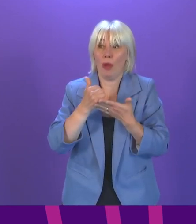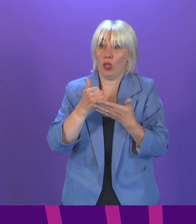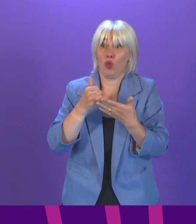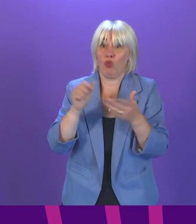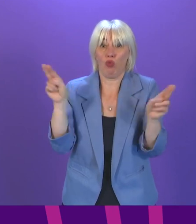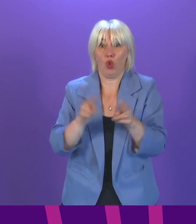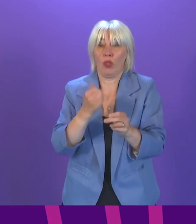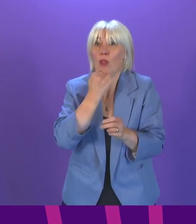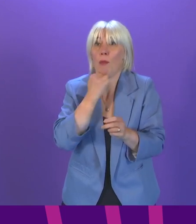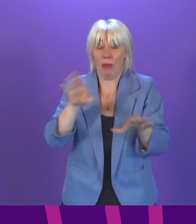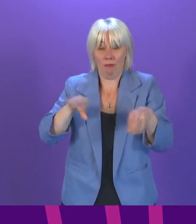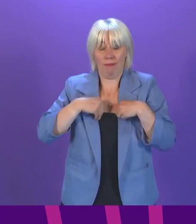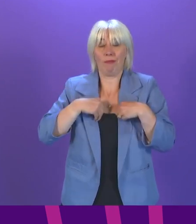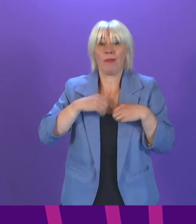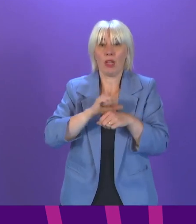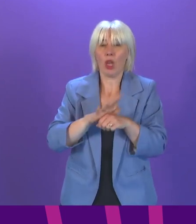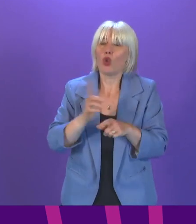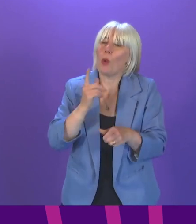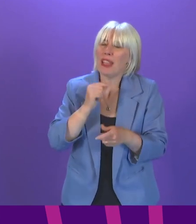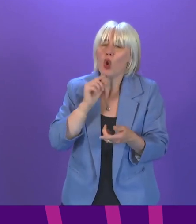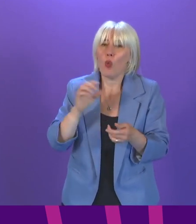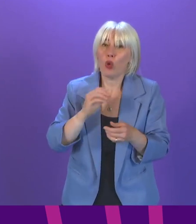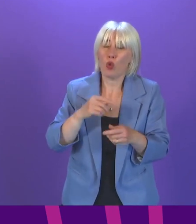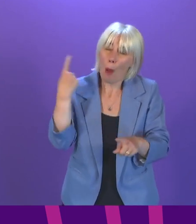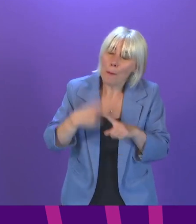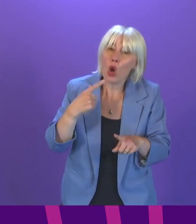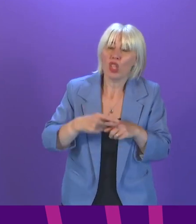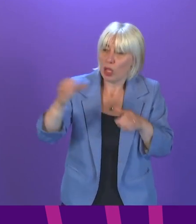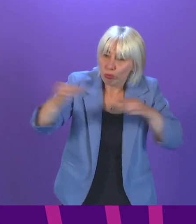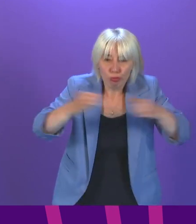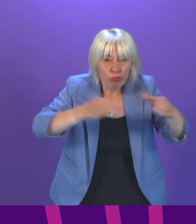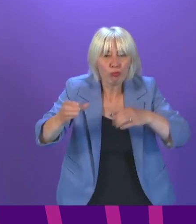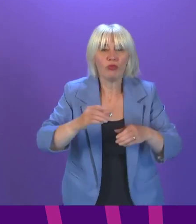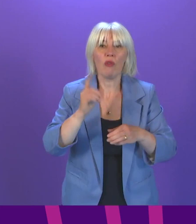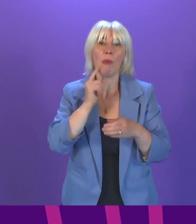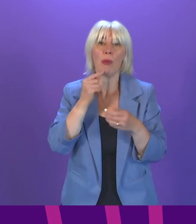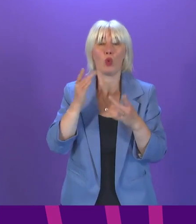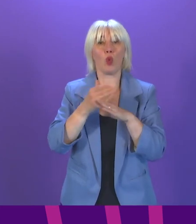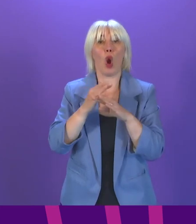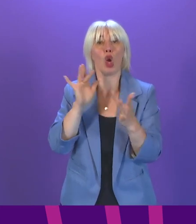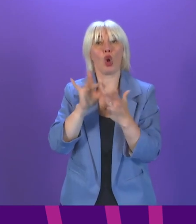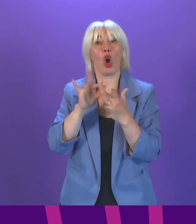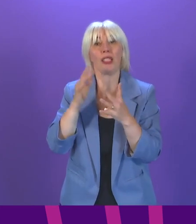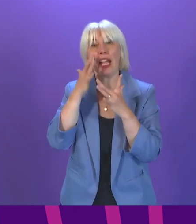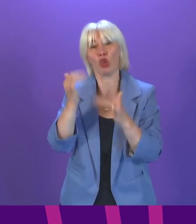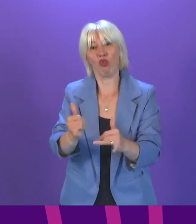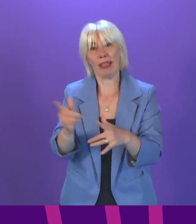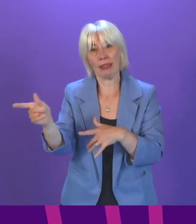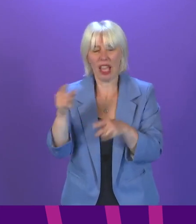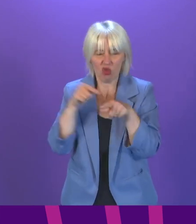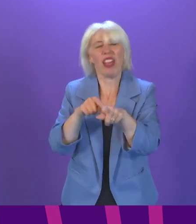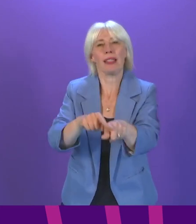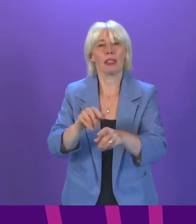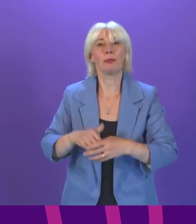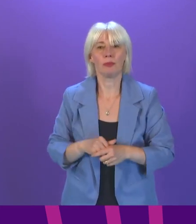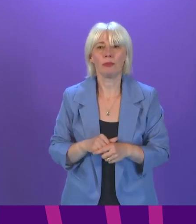So, will the First Minister commit to an emergency recruitment drive now for new traces? First Minister. I think we've just, in